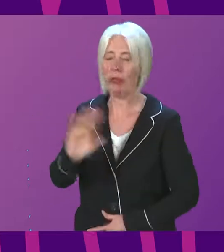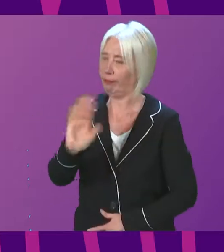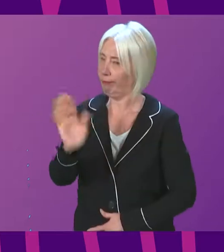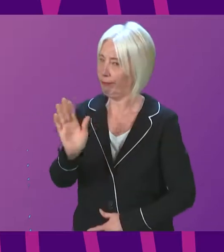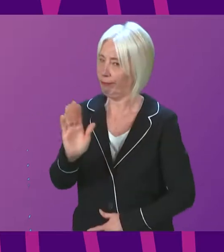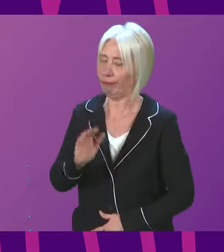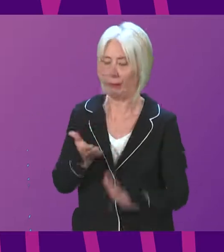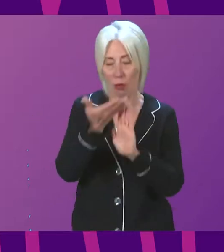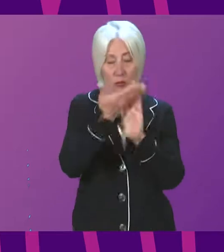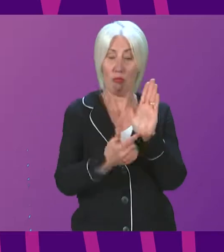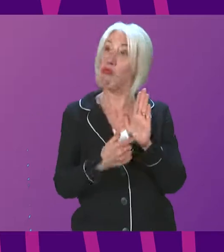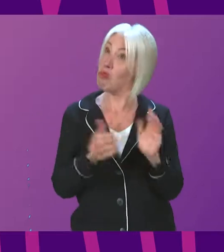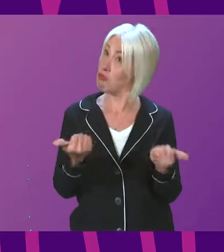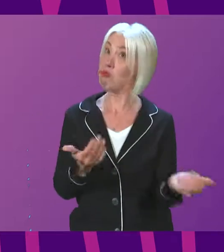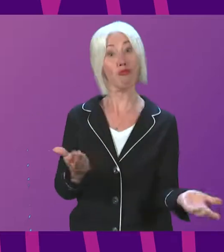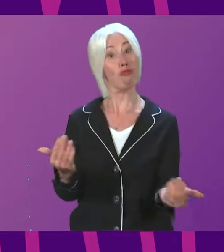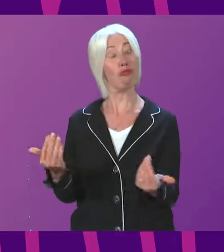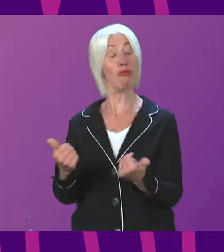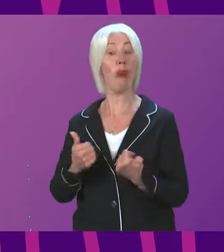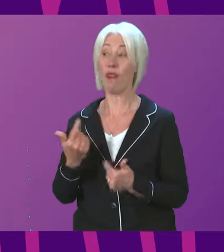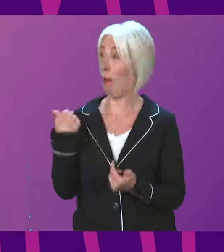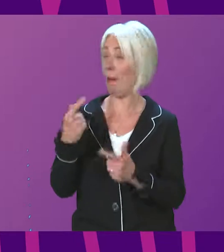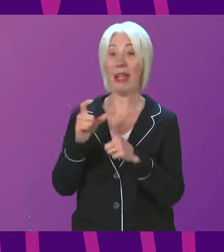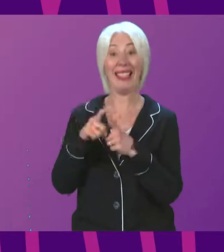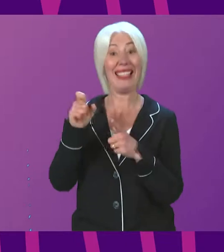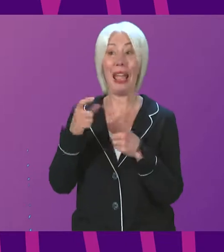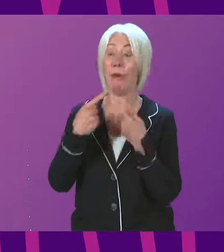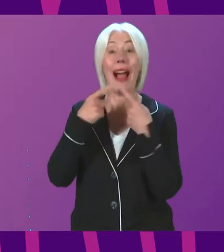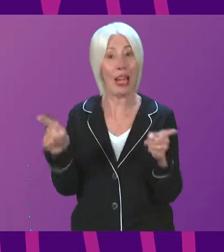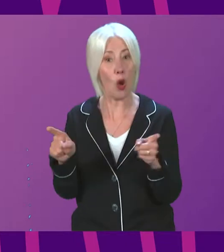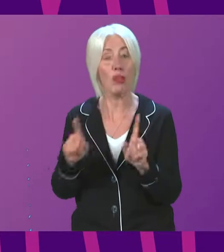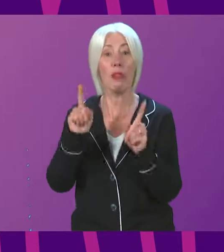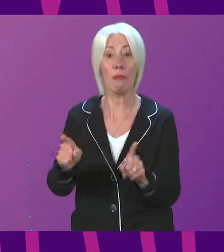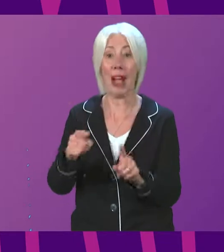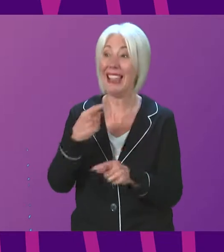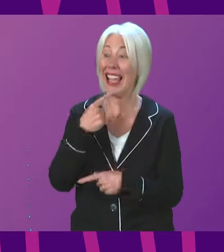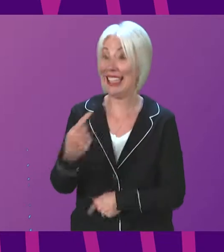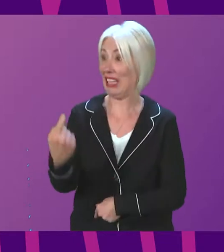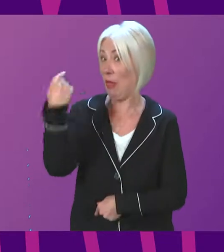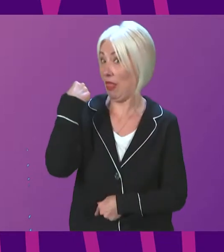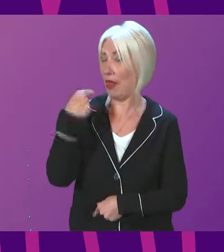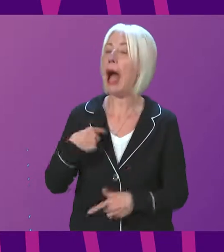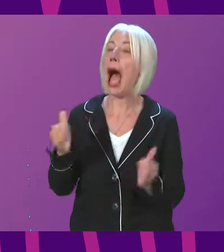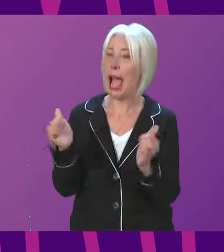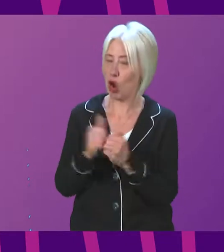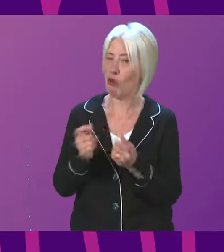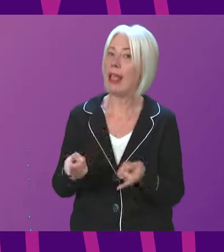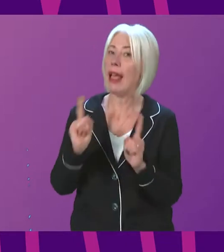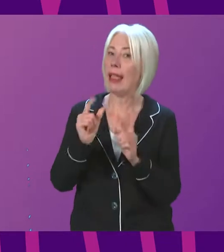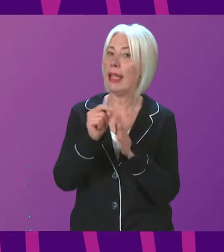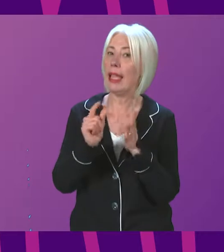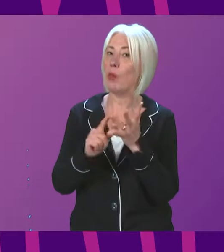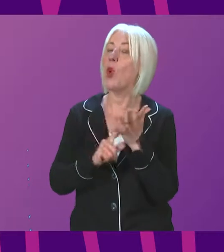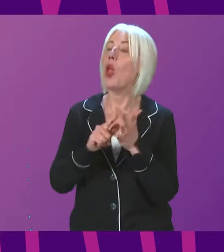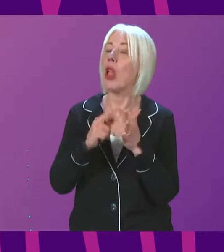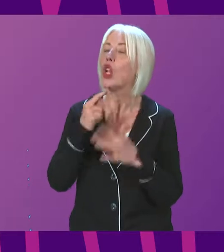have been generally well received since they were announced in December. However, as I made clear then, I agreed with Lady Poole that she would reflect on the